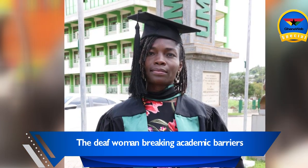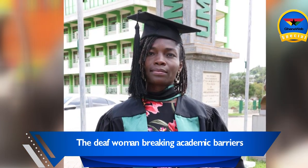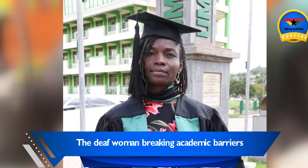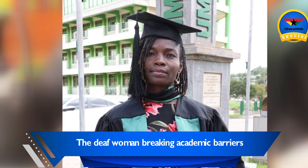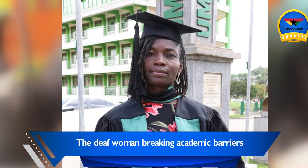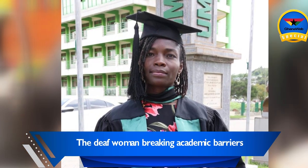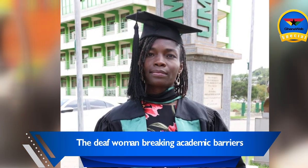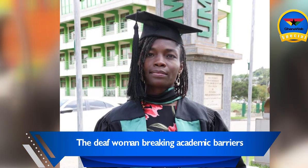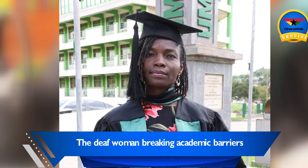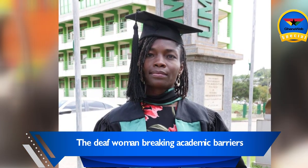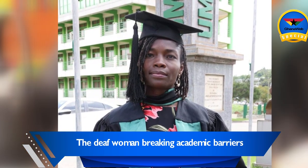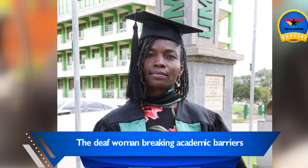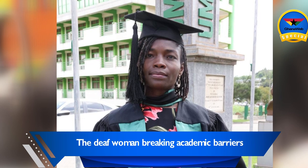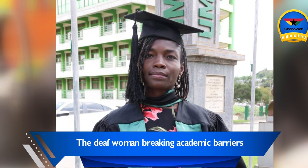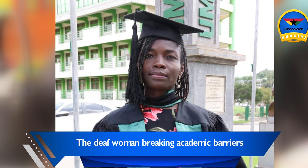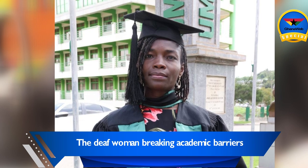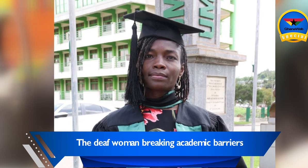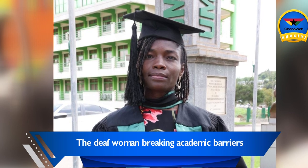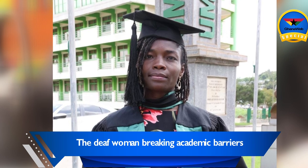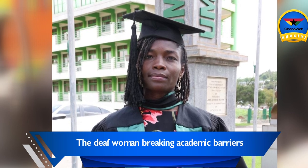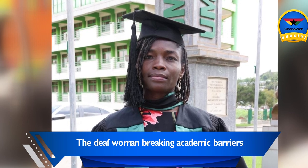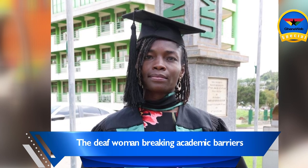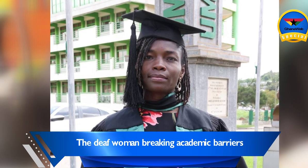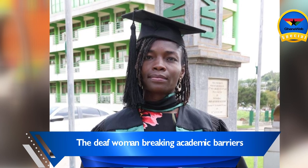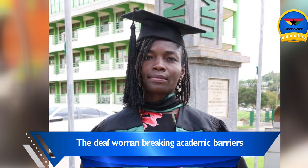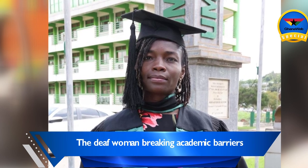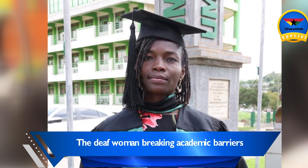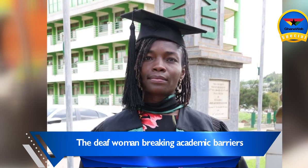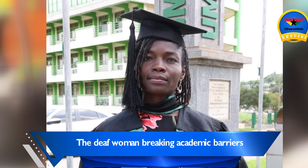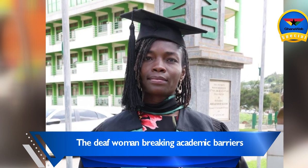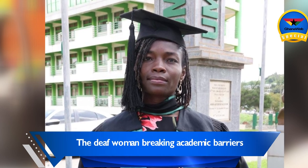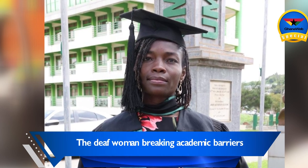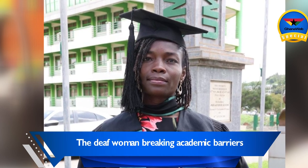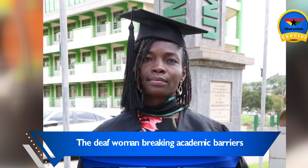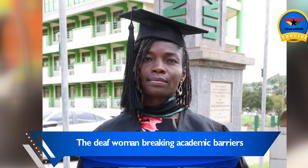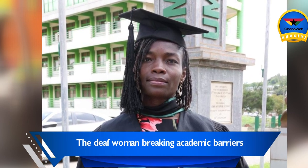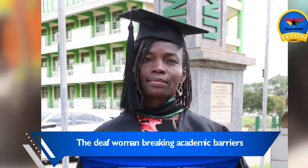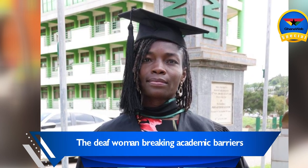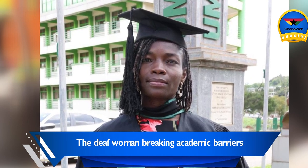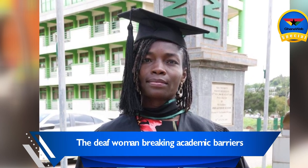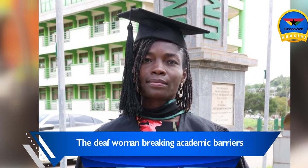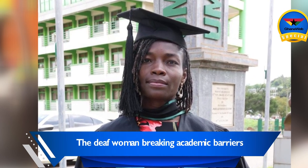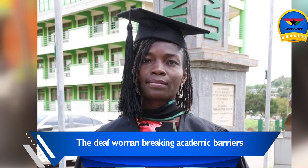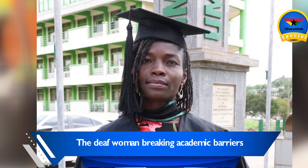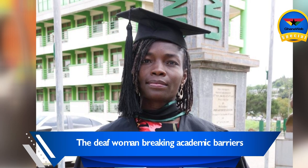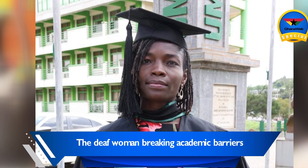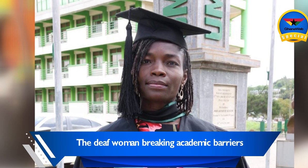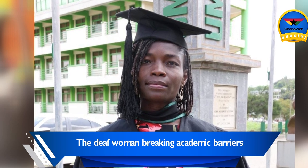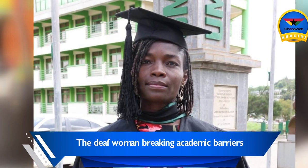Ghana. She is therefore soliciting for the support of organizations and individuals to help her pursue that dream. You